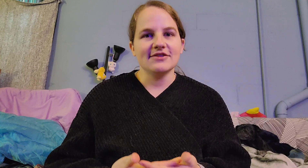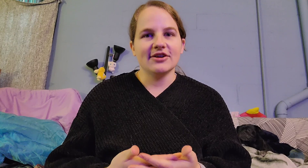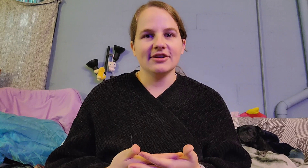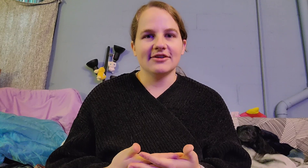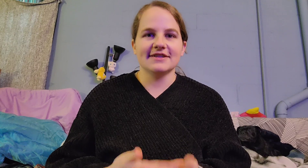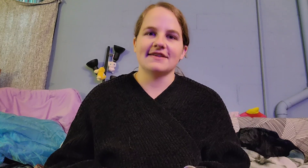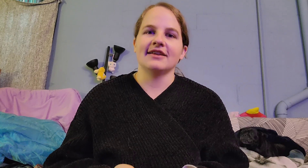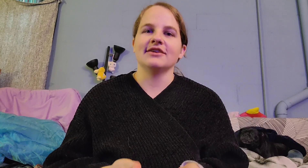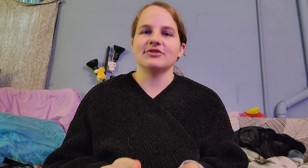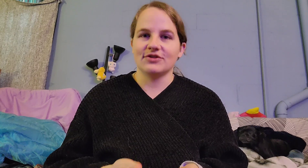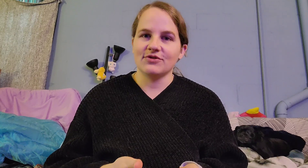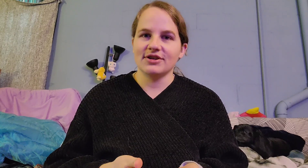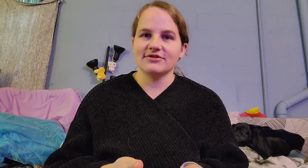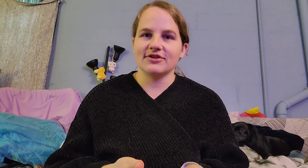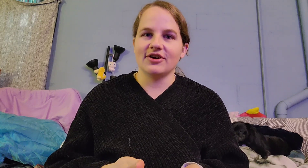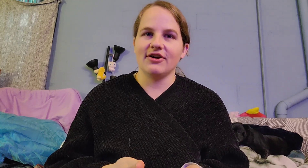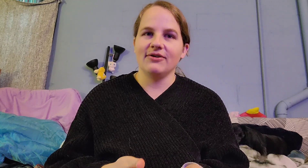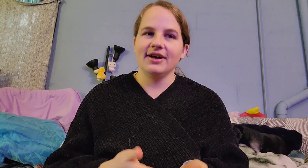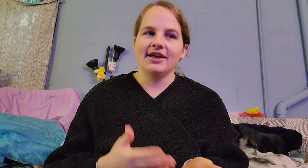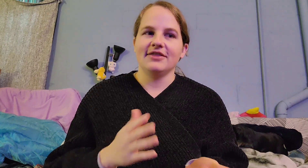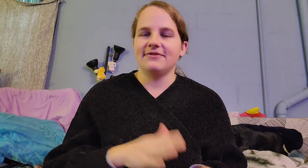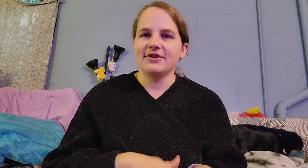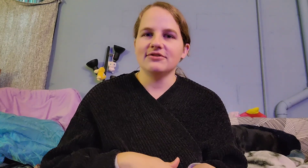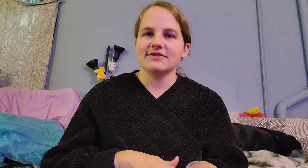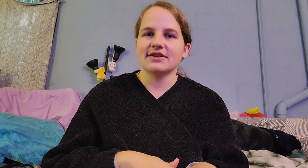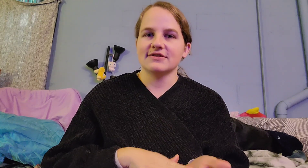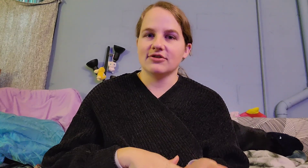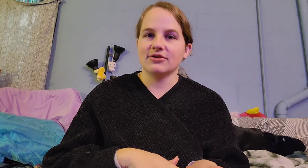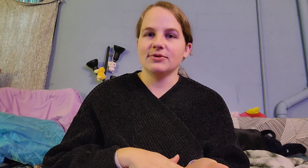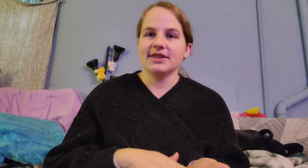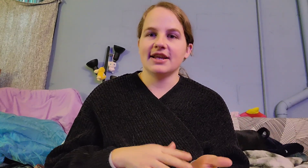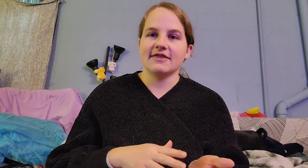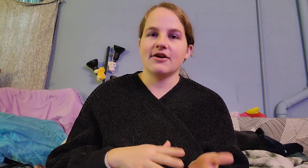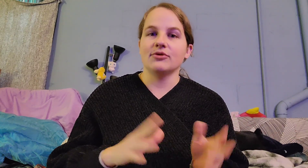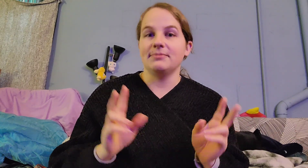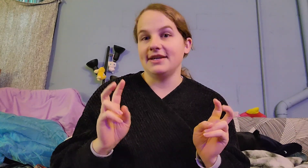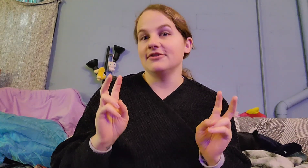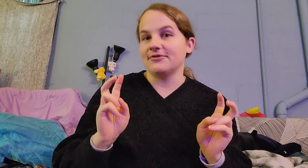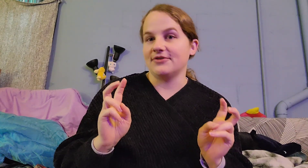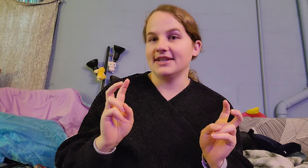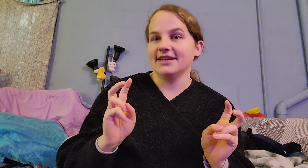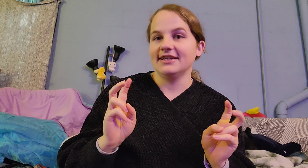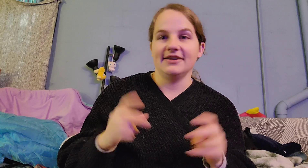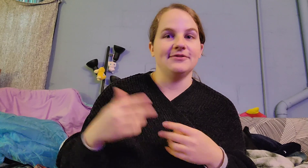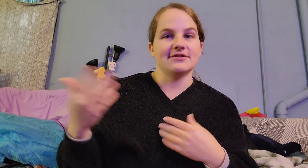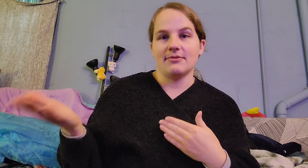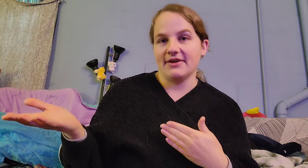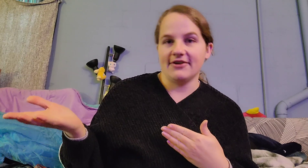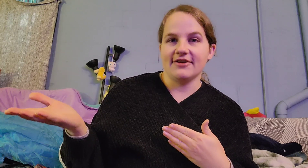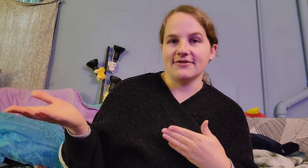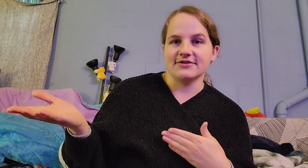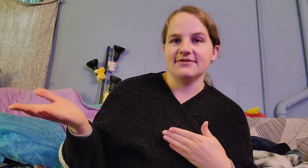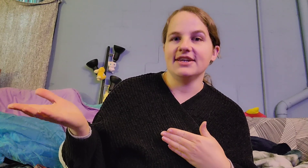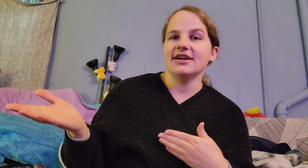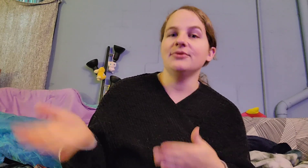started learning sign language three years ago, the videos I started with that I thought were beginner friendly, if you saw my very first video,